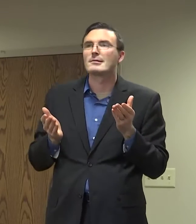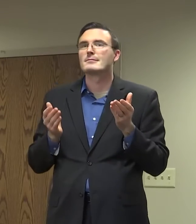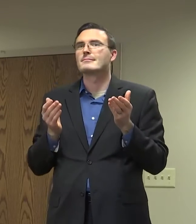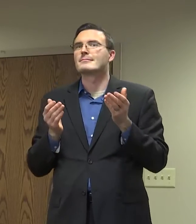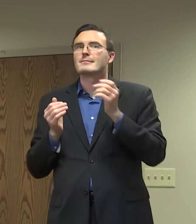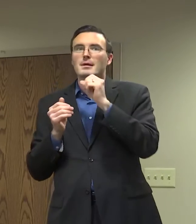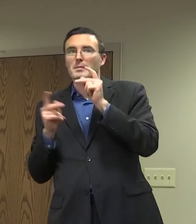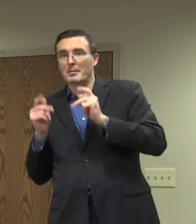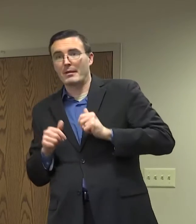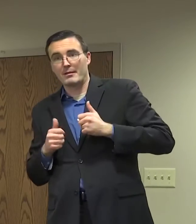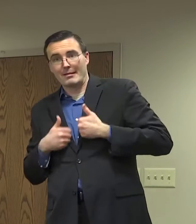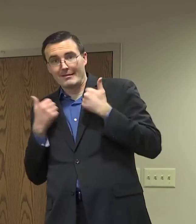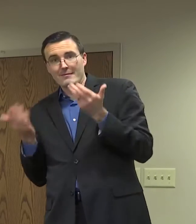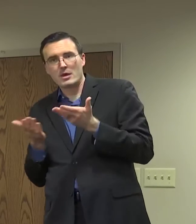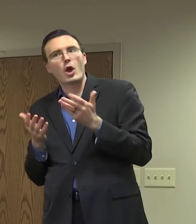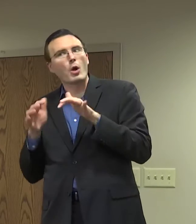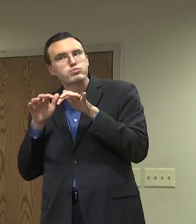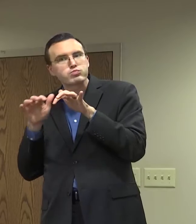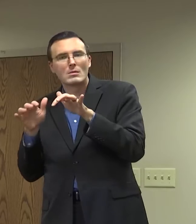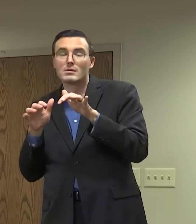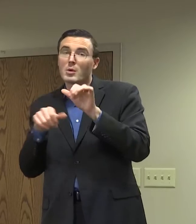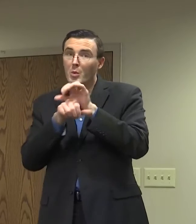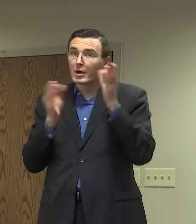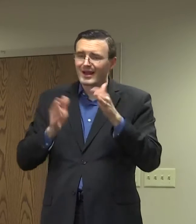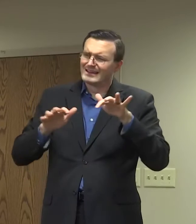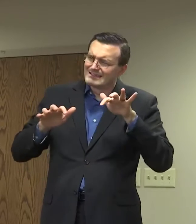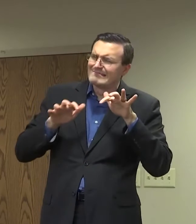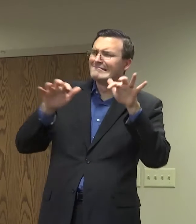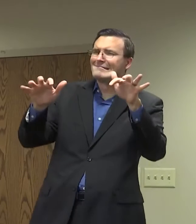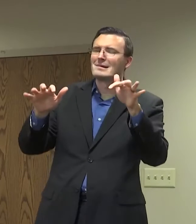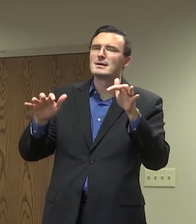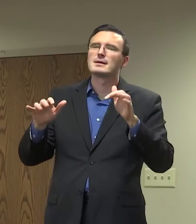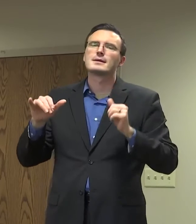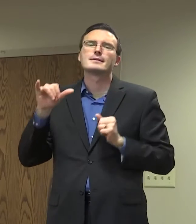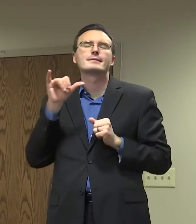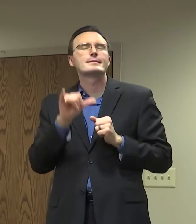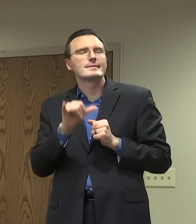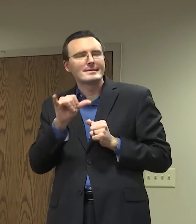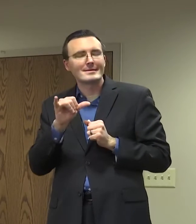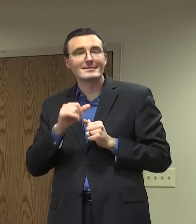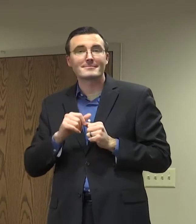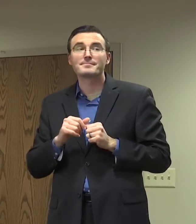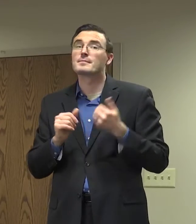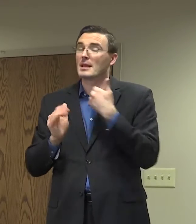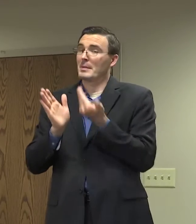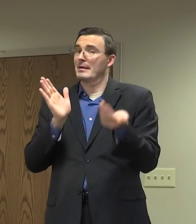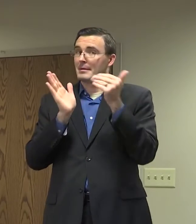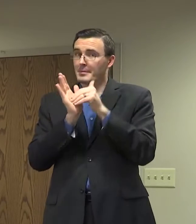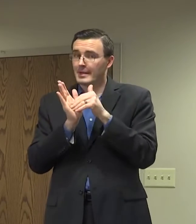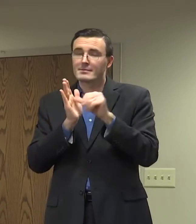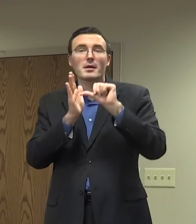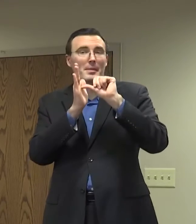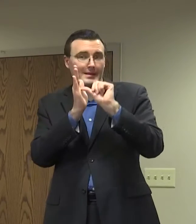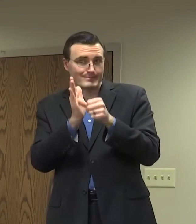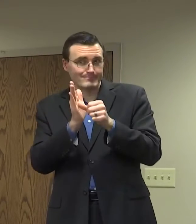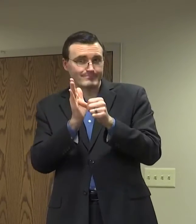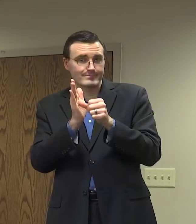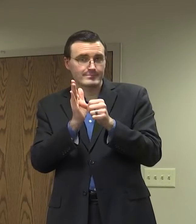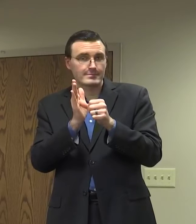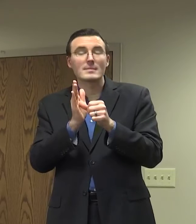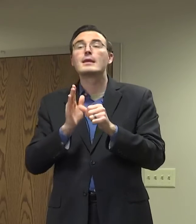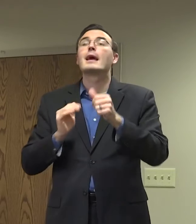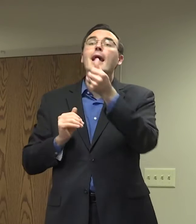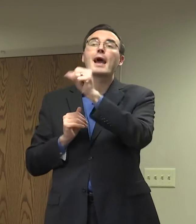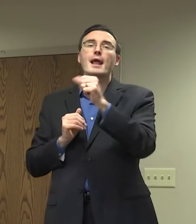get to everyone. But I want to remind everyone again, and I'm going to reiterate, you should not be charged for registering or making an